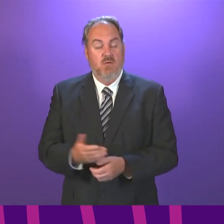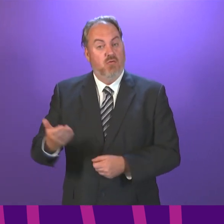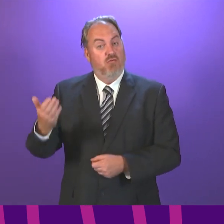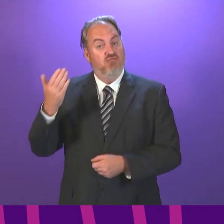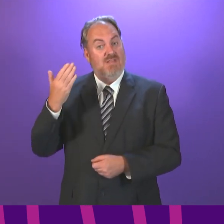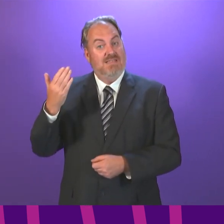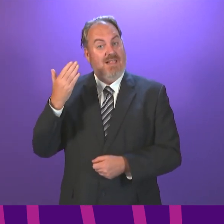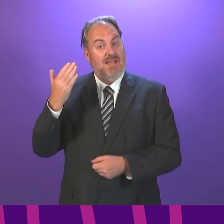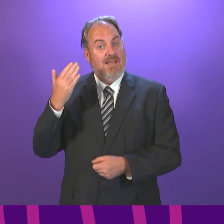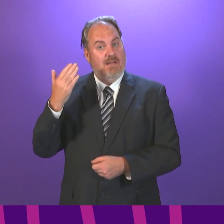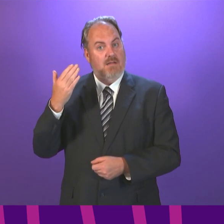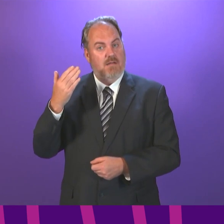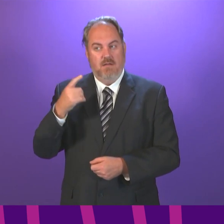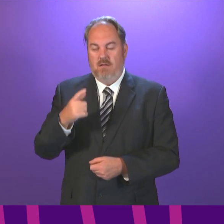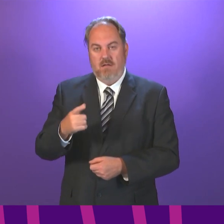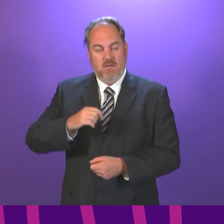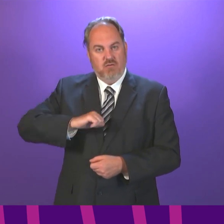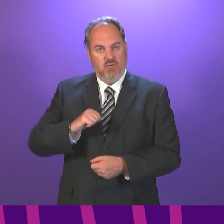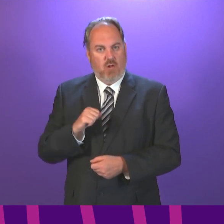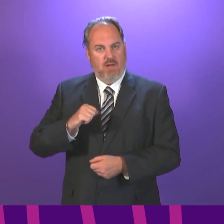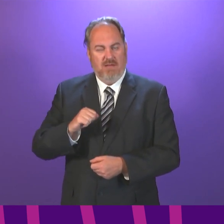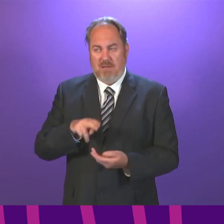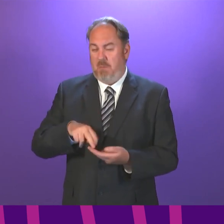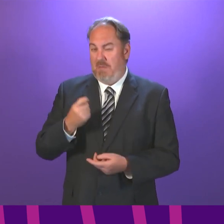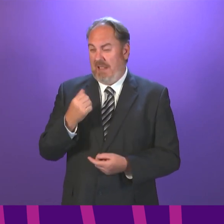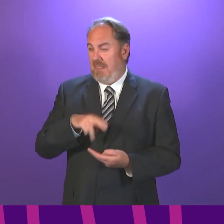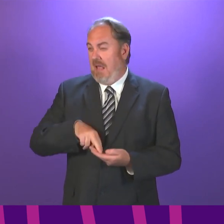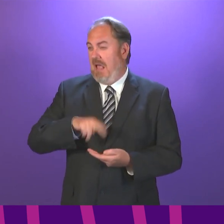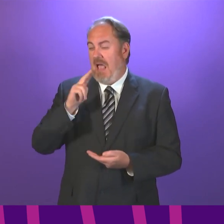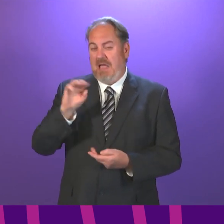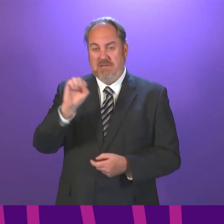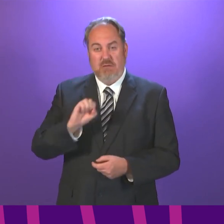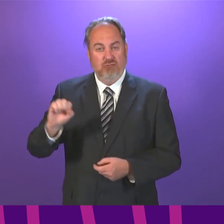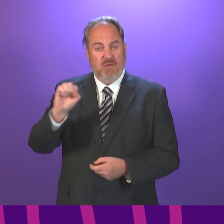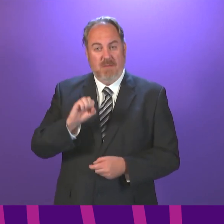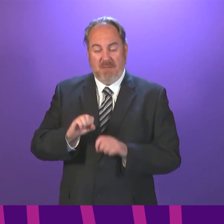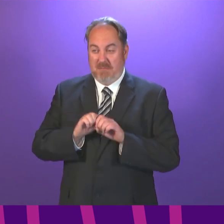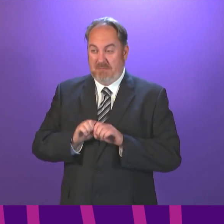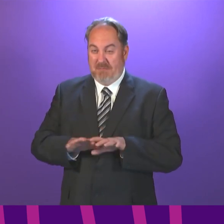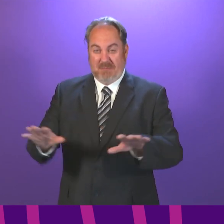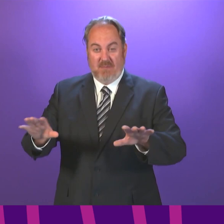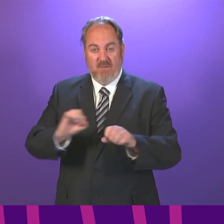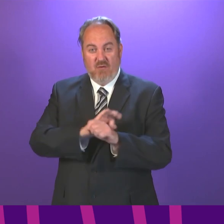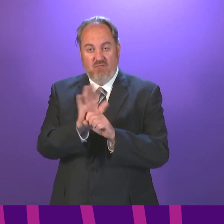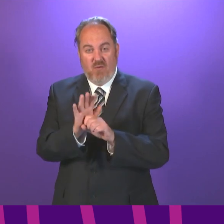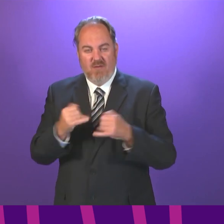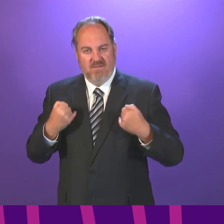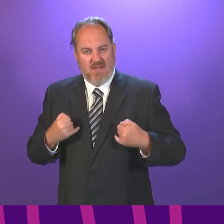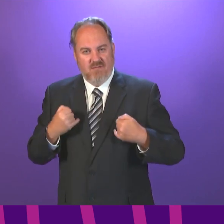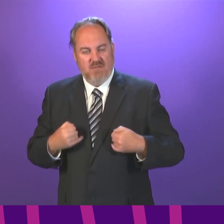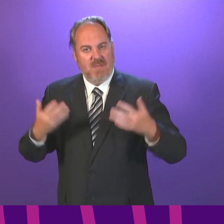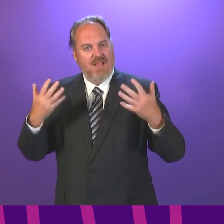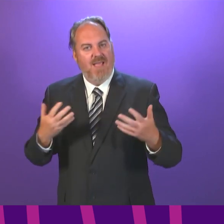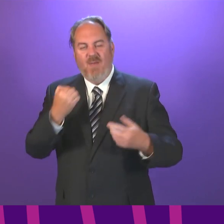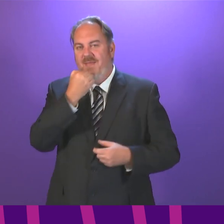ago, Scotland had record numbers of daily cases, among the highest in Europe, and Testing Protect was buckling under the pressure. Thankfully, the